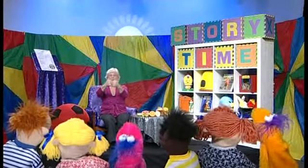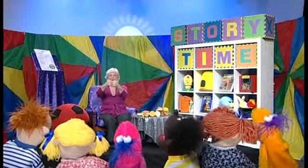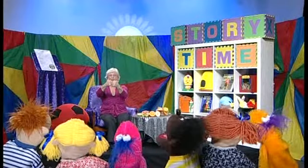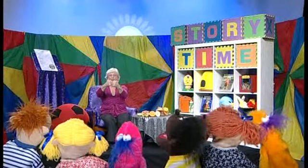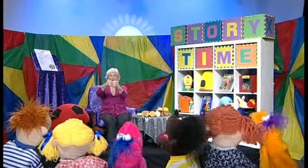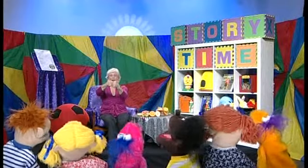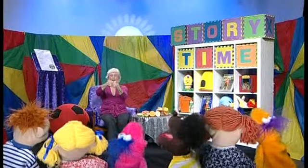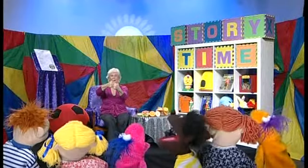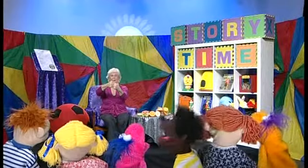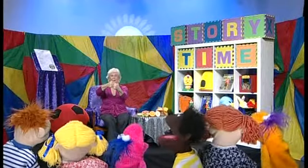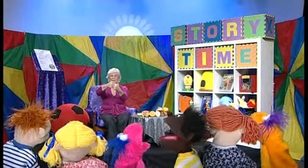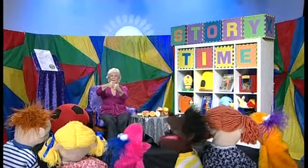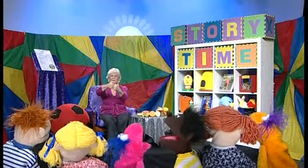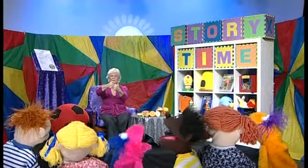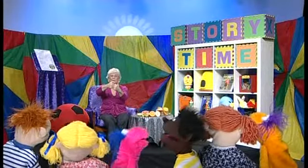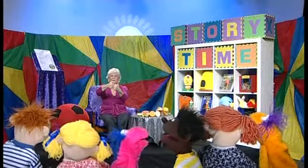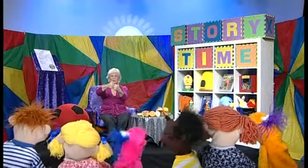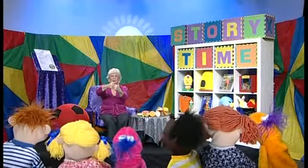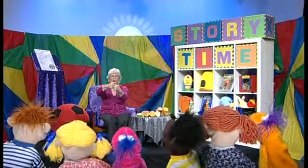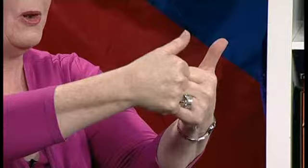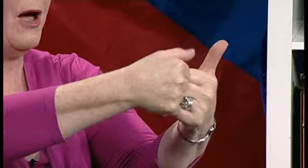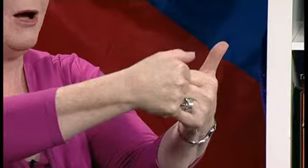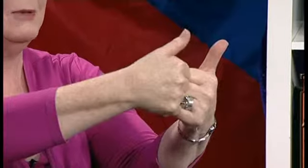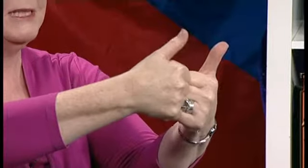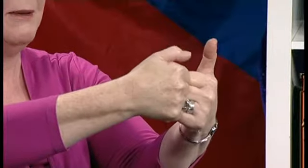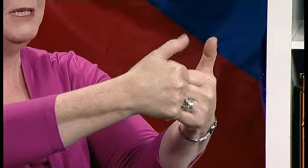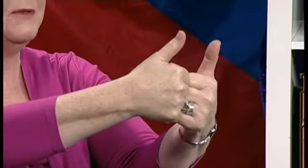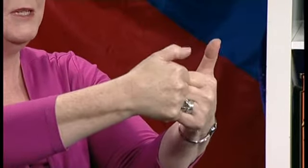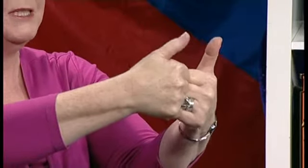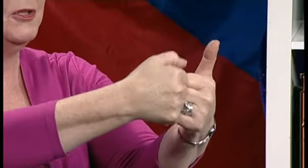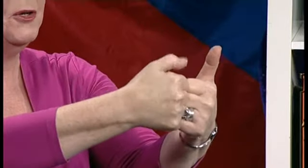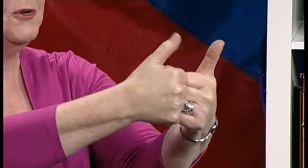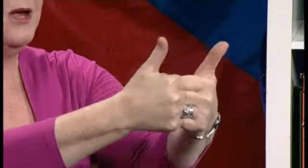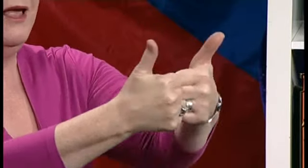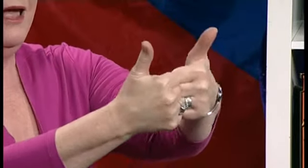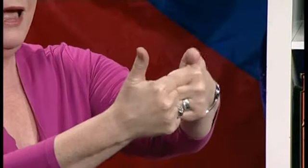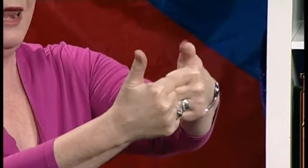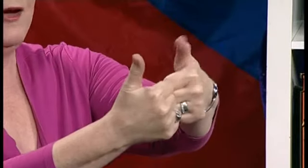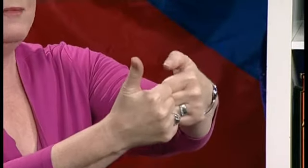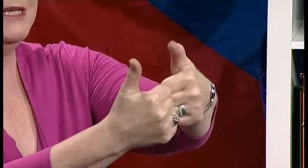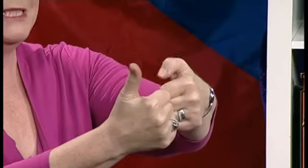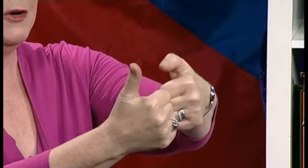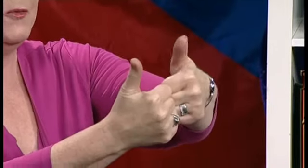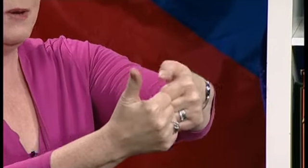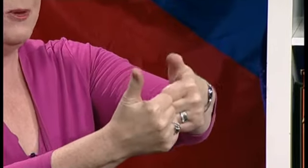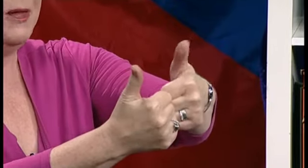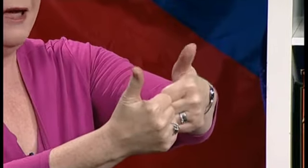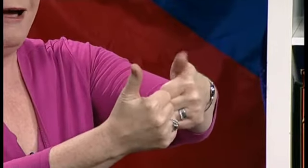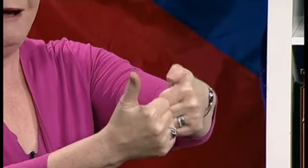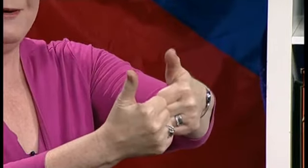hill and hello, Mr. Wobble, I was coming to visit you. Hello, Mr. Wibble, I